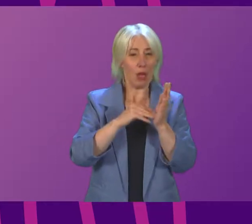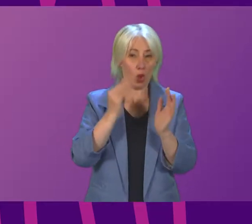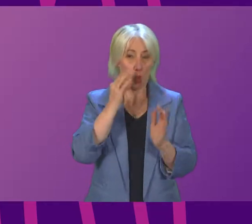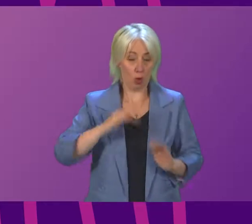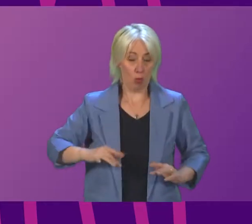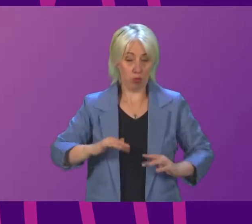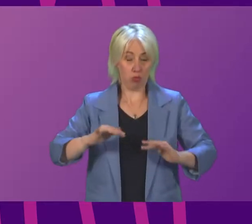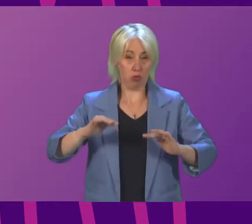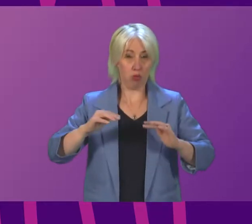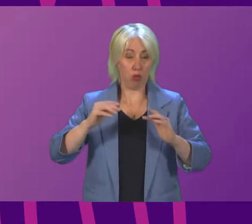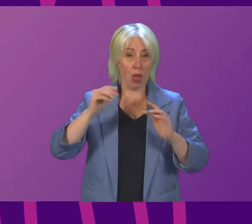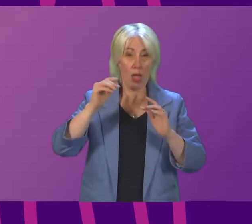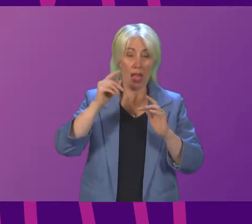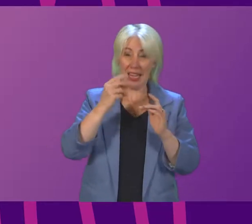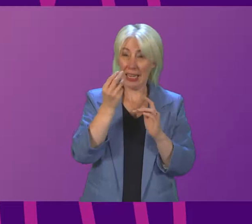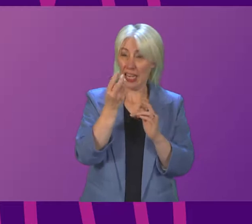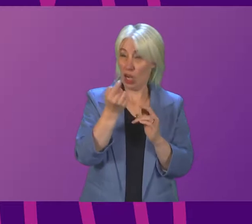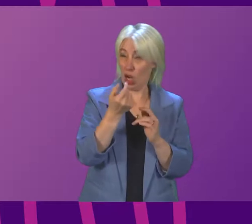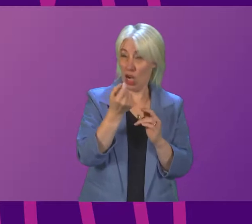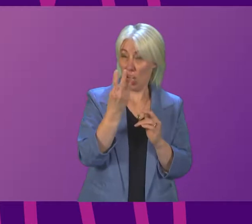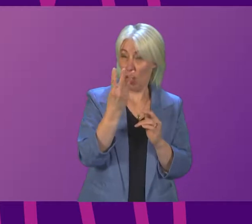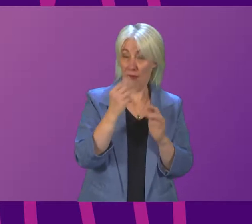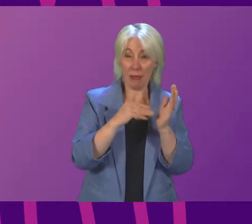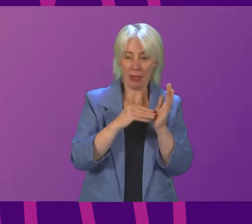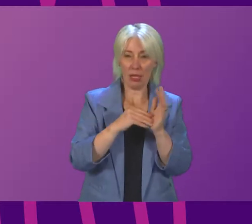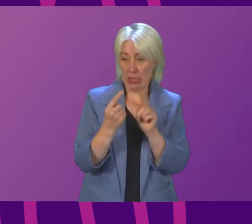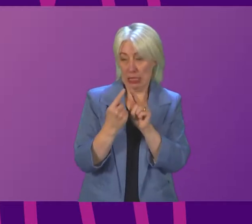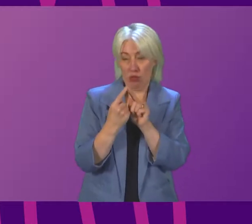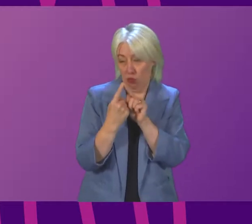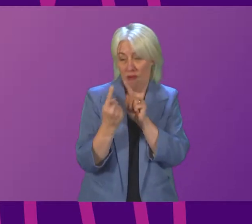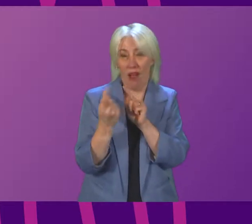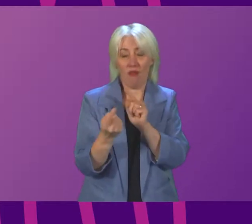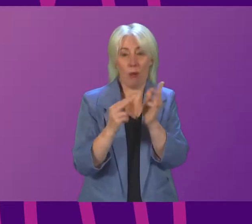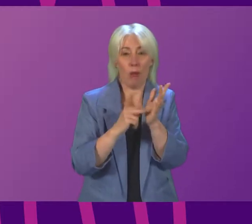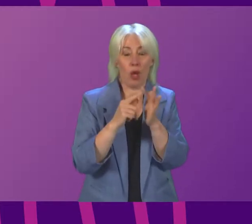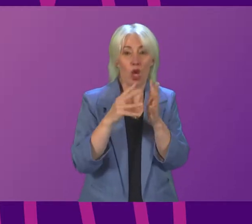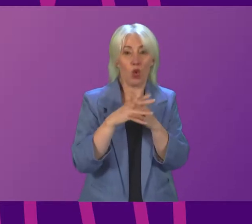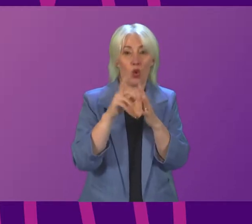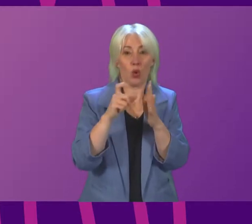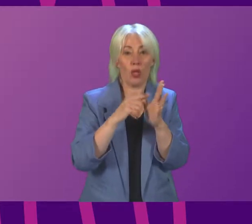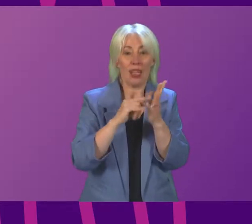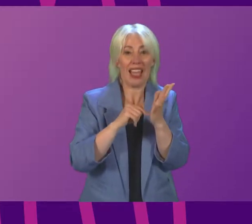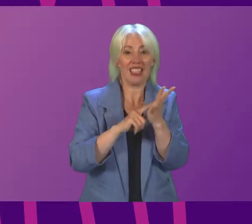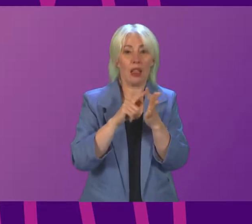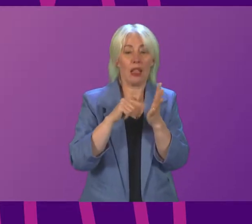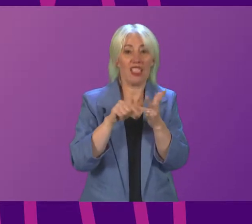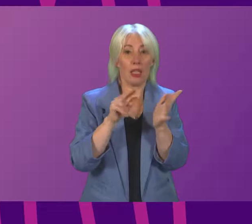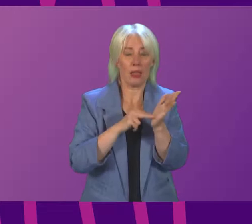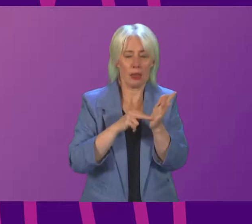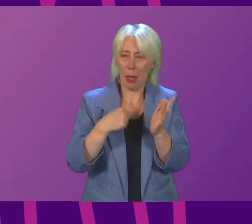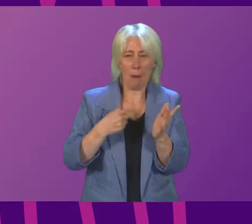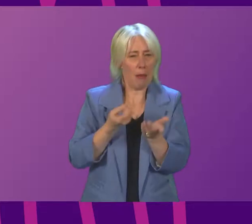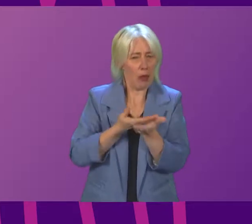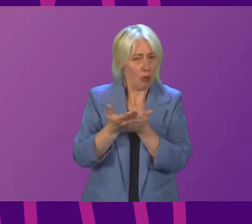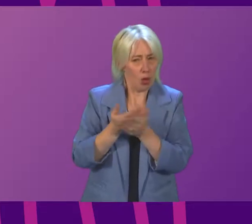water became precariously close to the village of Newcastleton. I agree with Colin Smith for the need for future funding, but having spoken to the local